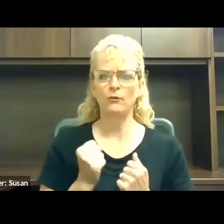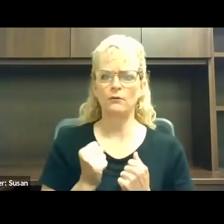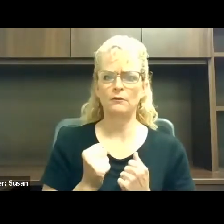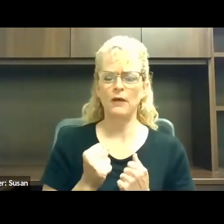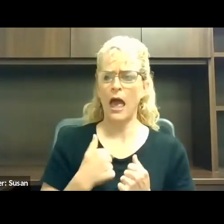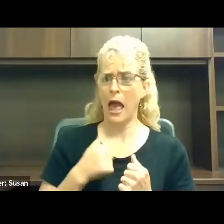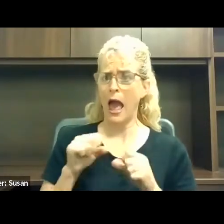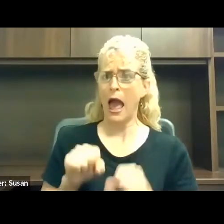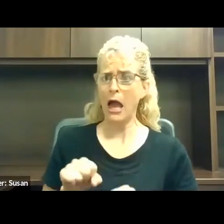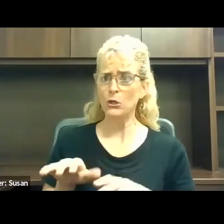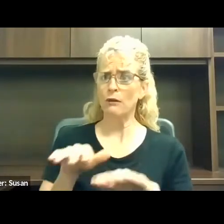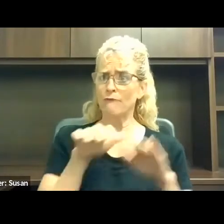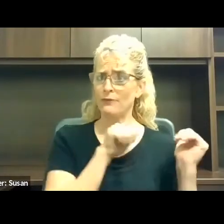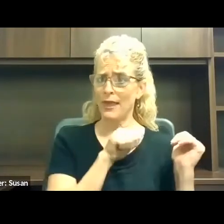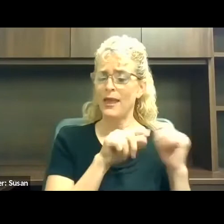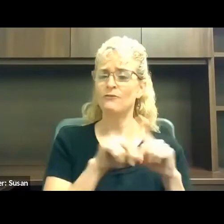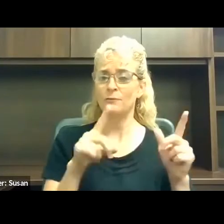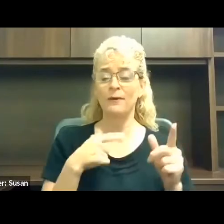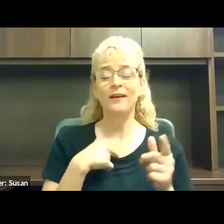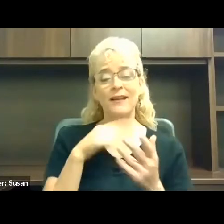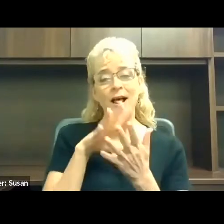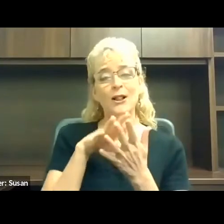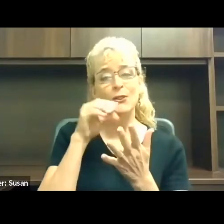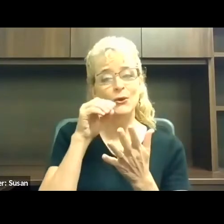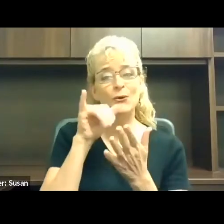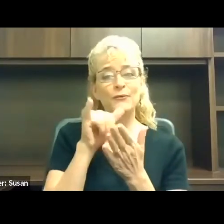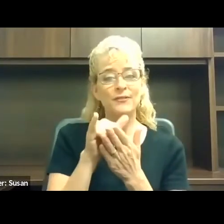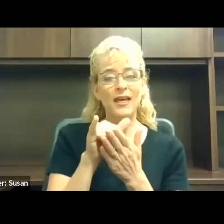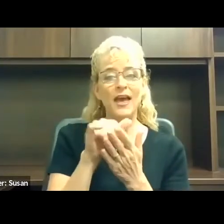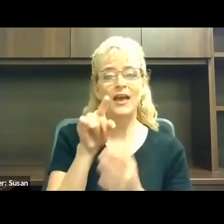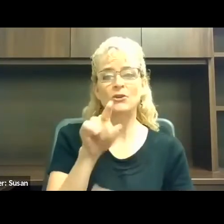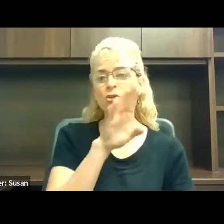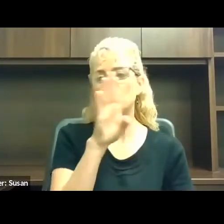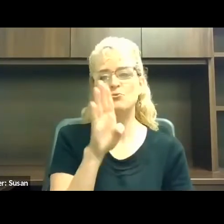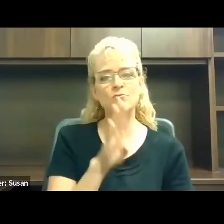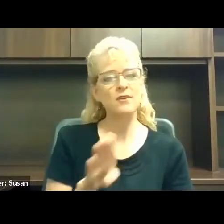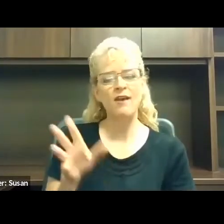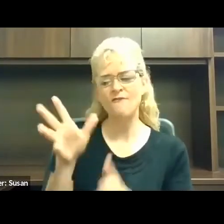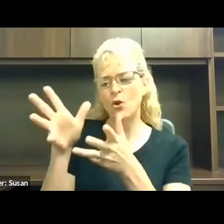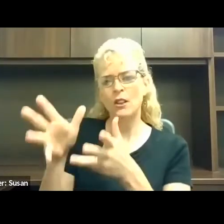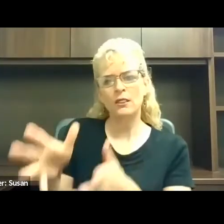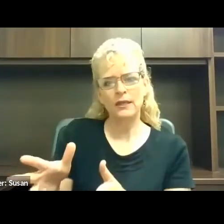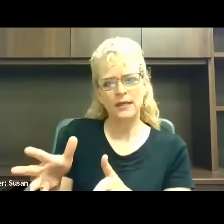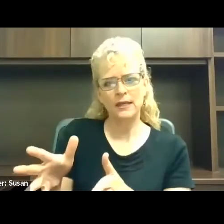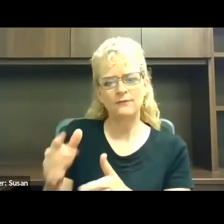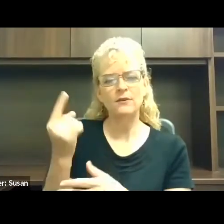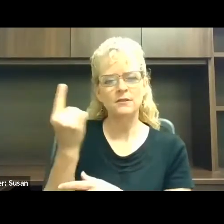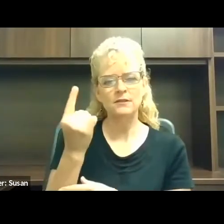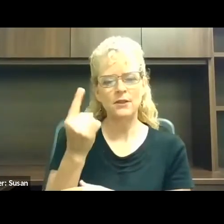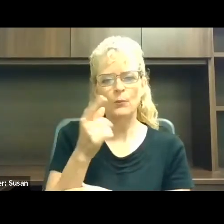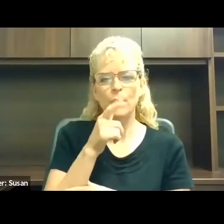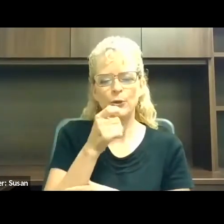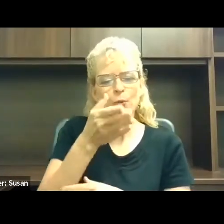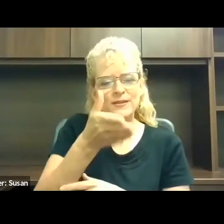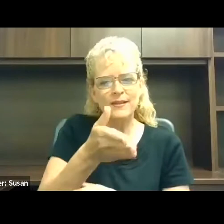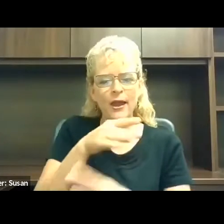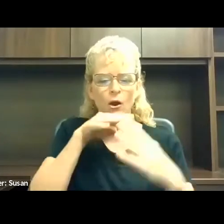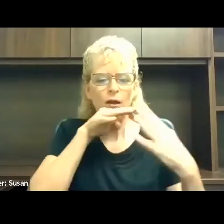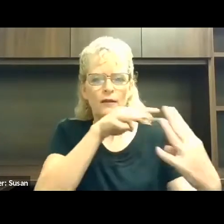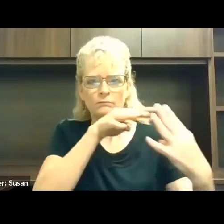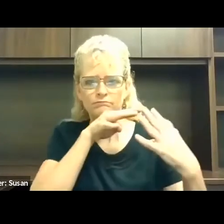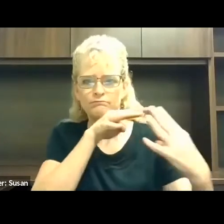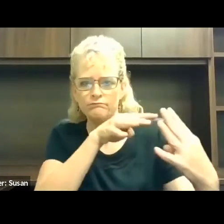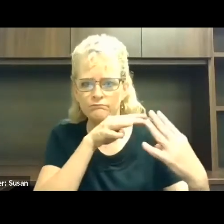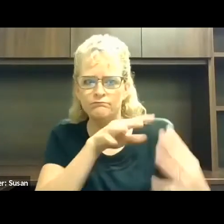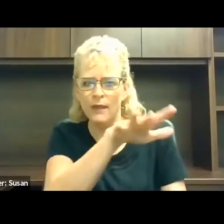But here's what I learned. You never leave a fallen comrade on the battlefield. And here's the other thing I